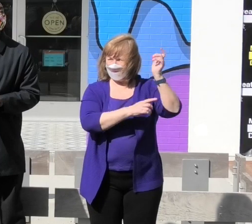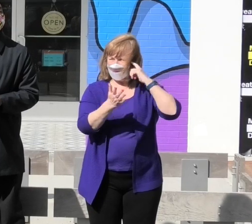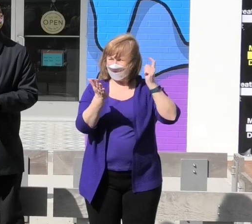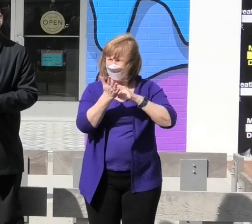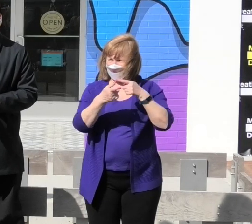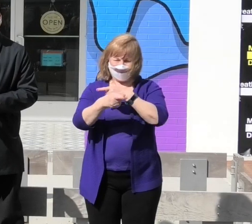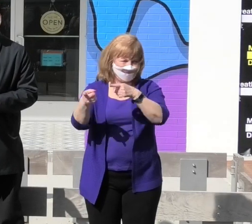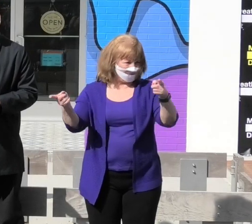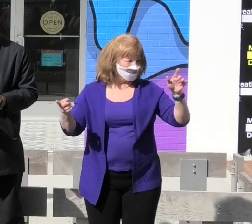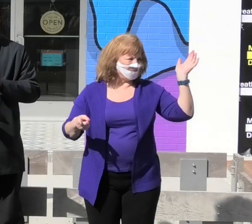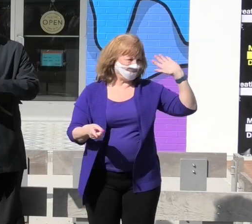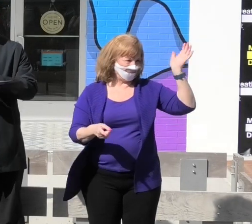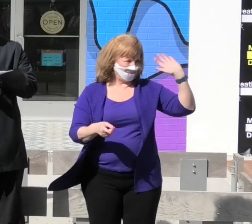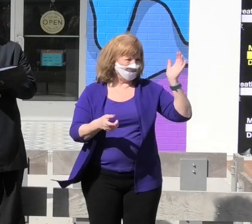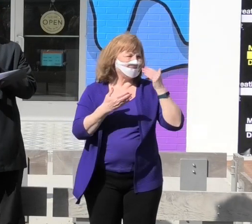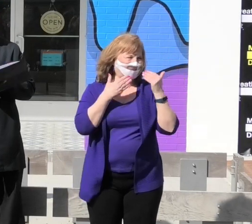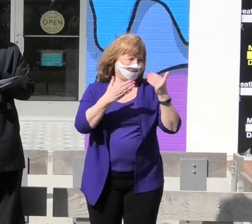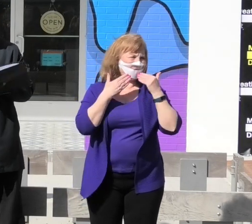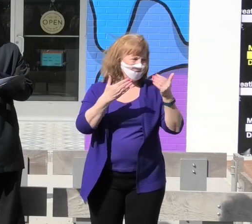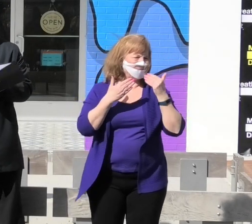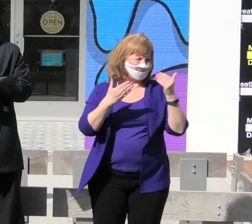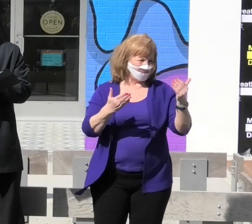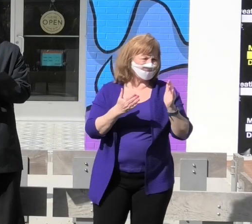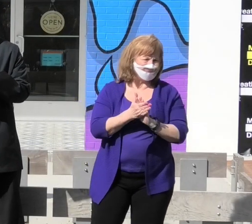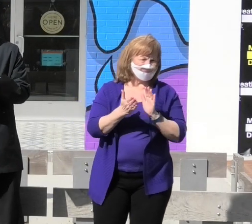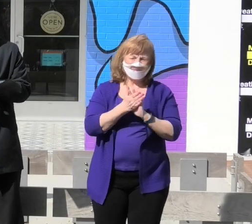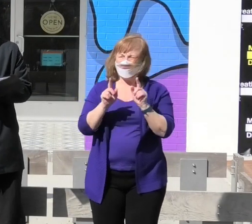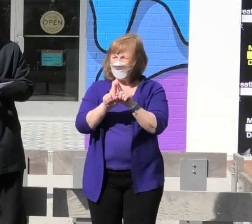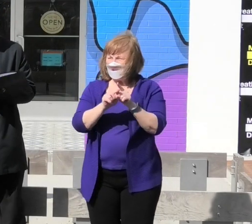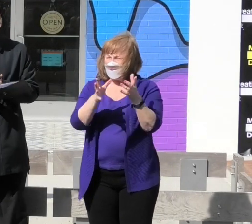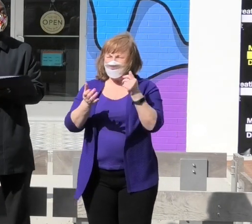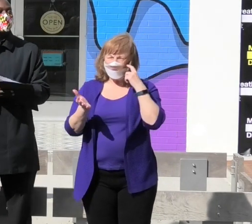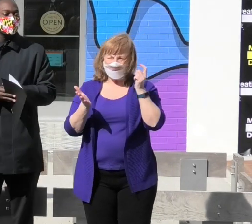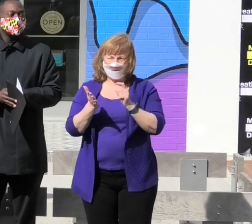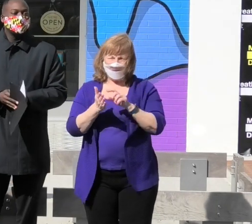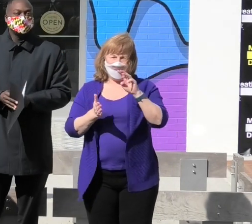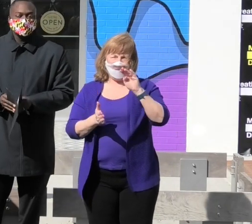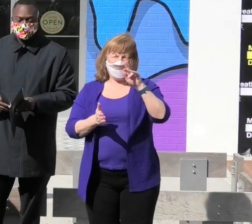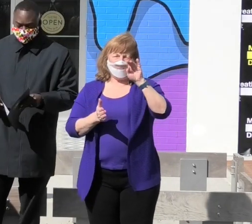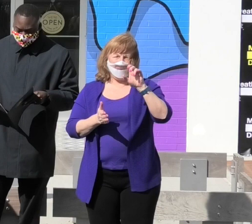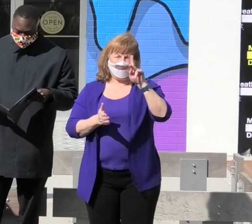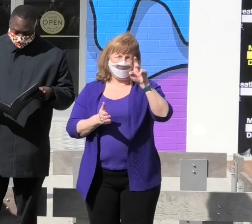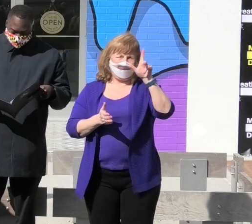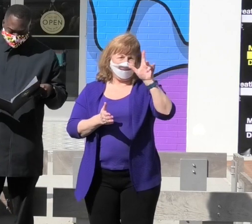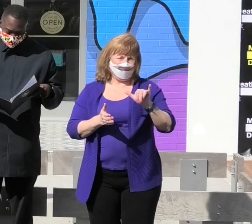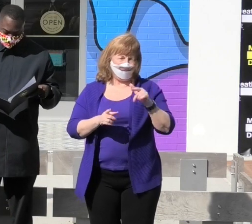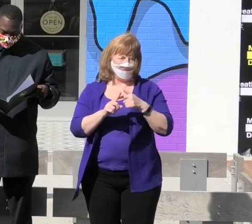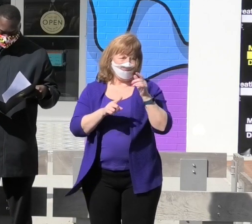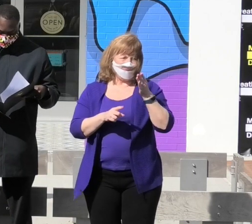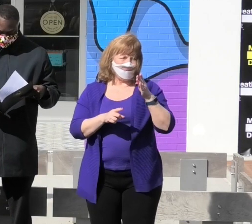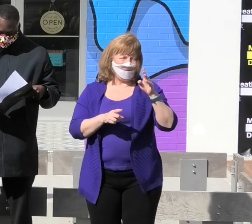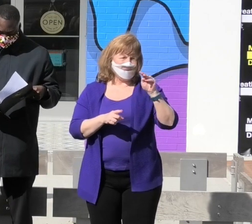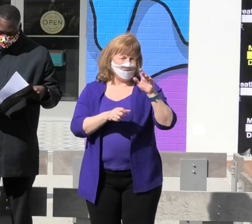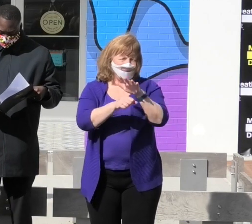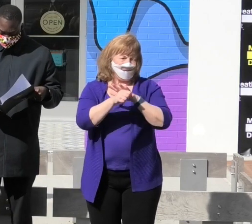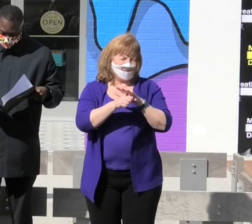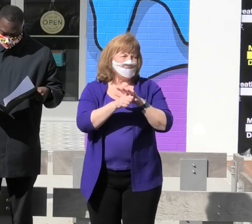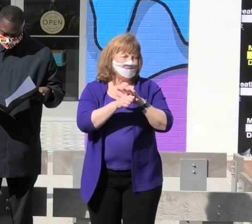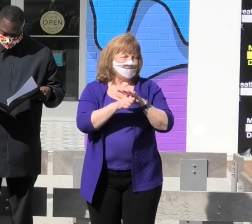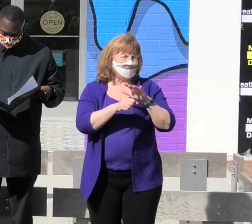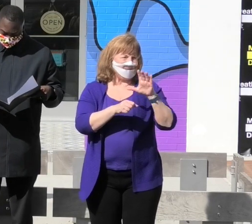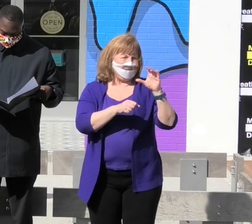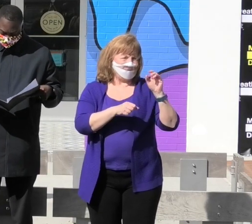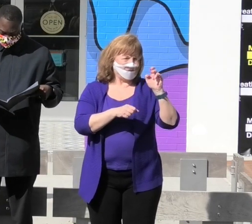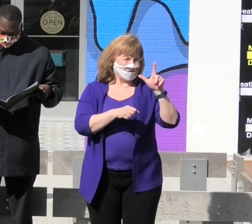recognized. Thank you. We also want to recognize Mike Kelly from the Baltimore Metropolitan Council